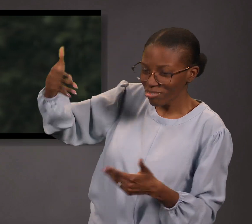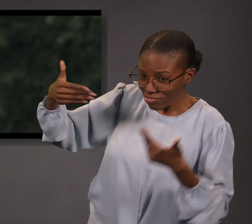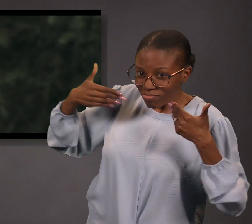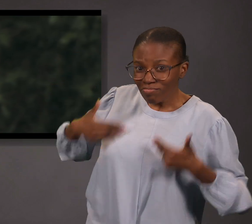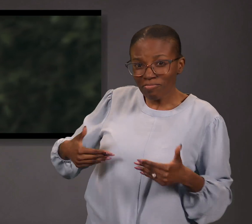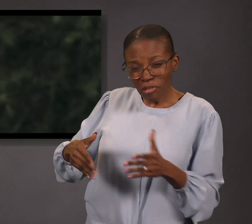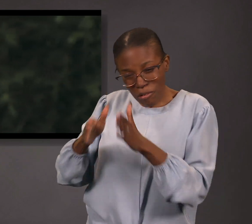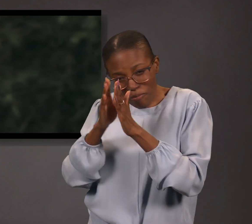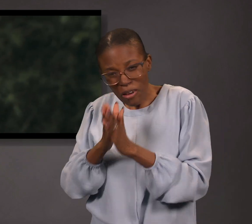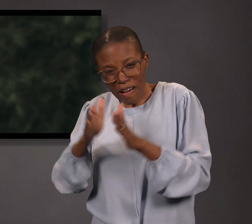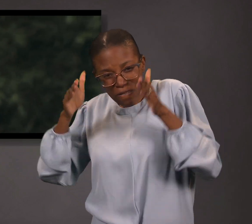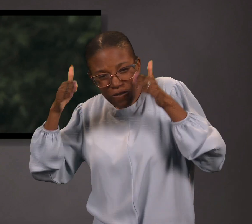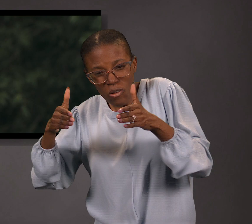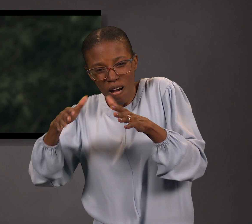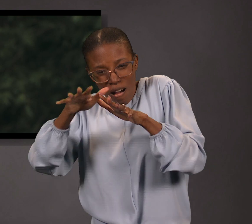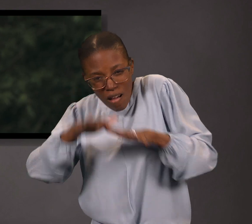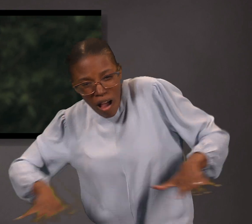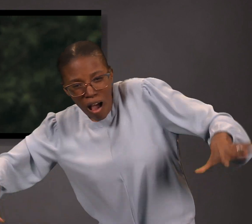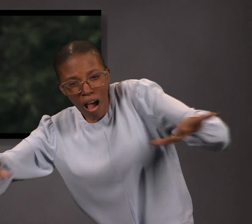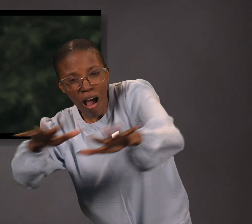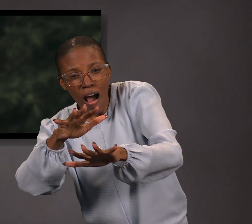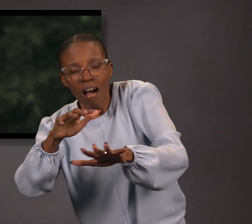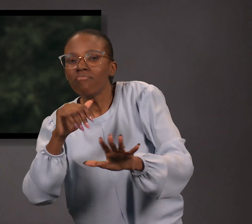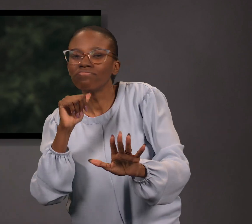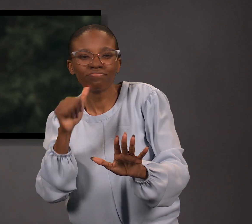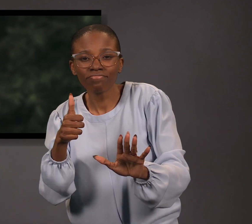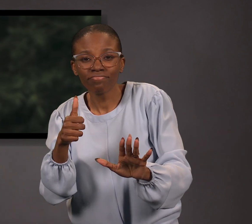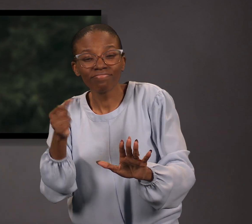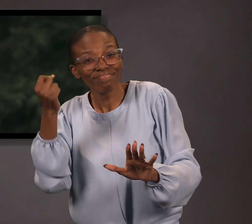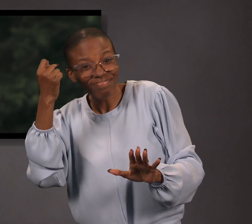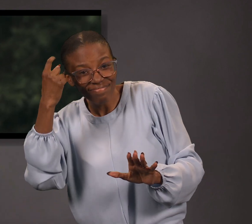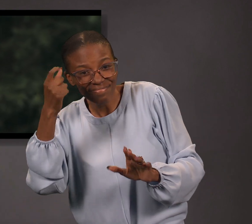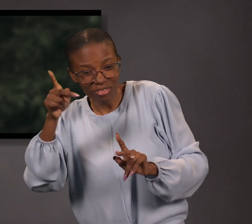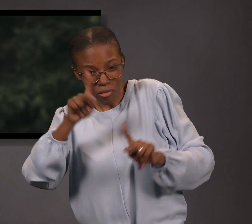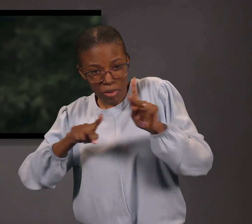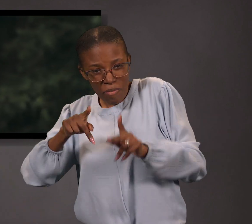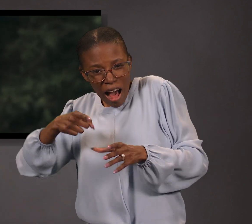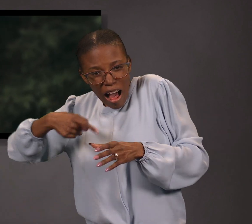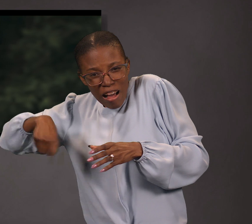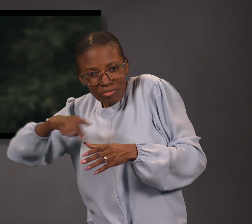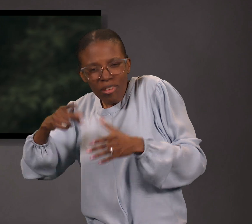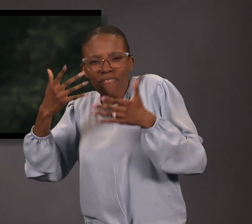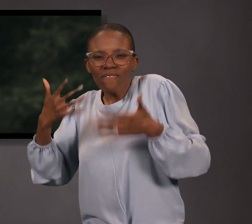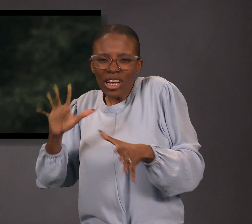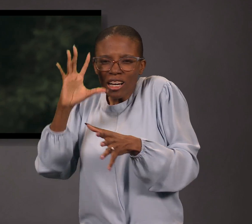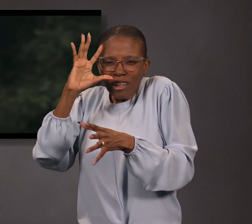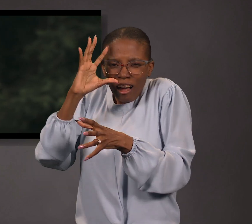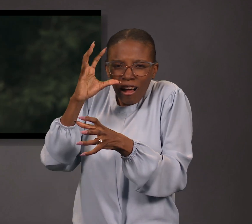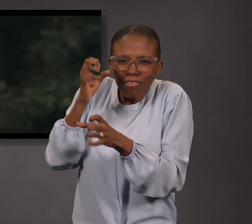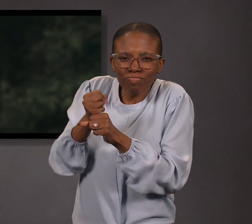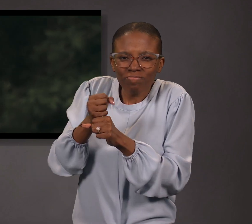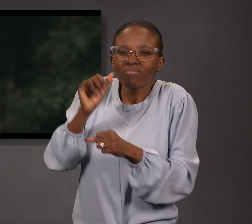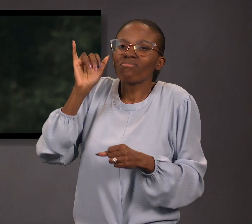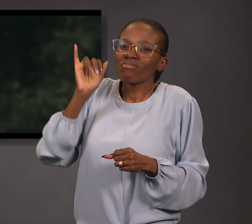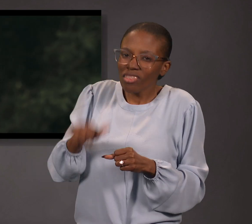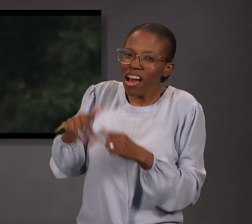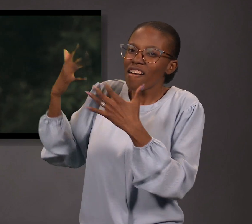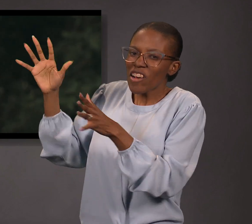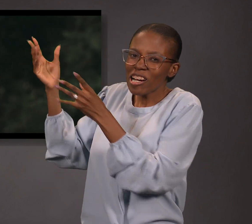Father, I pray not for the world, but for those whom Thou hast given me out of the world because of their faith, that they may be purified